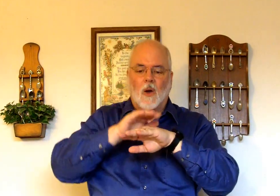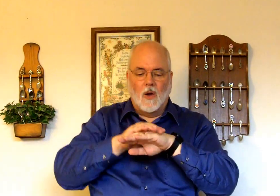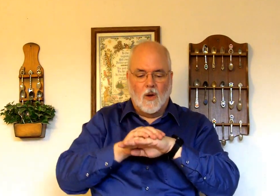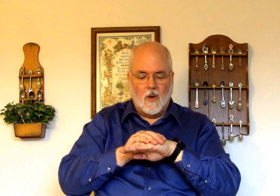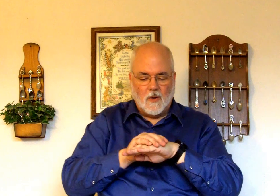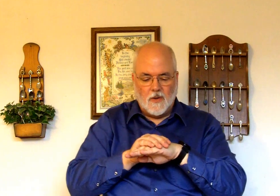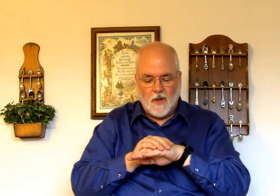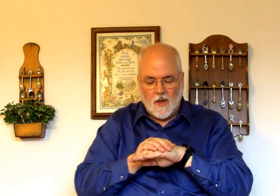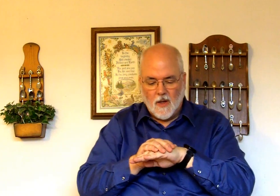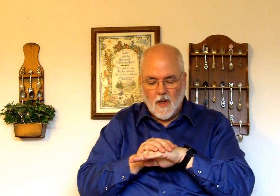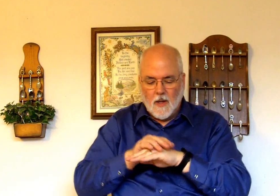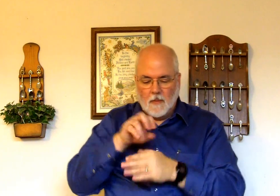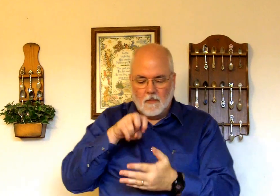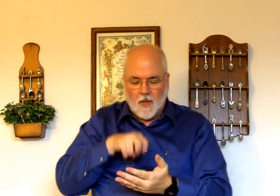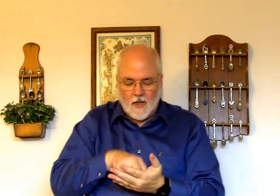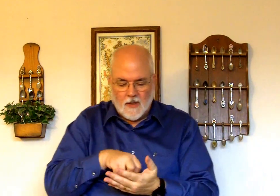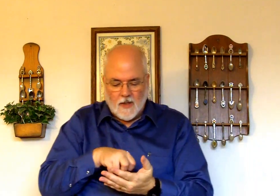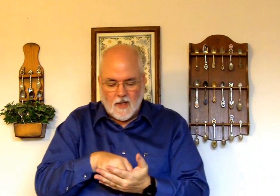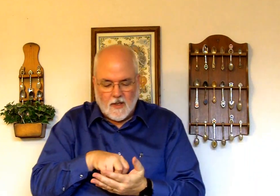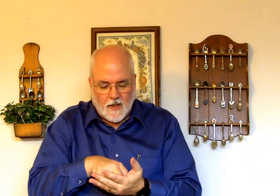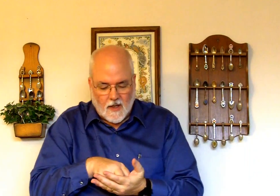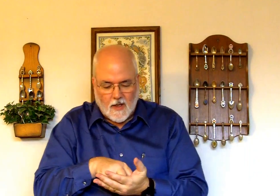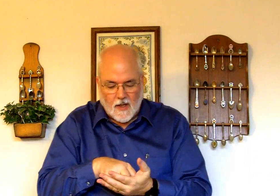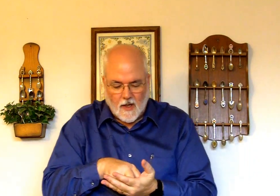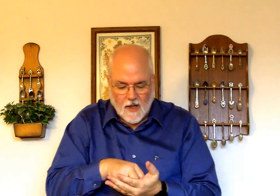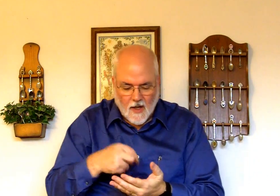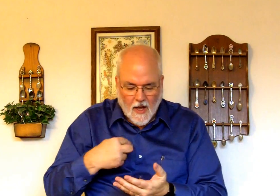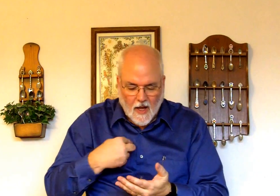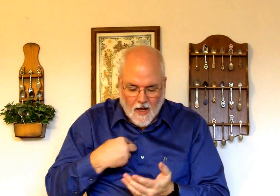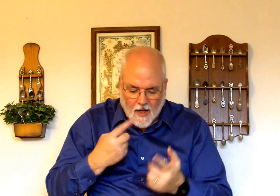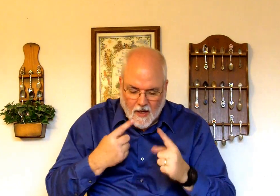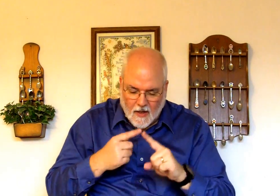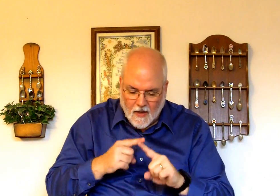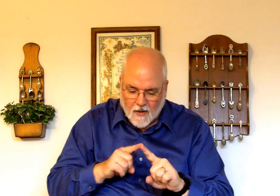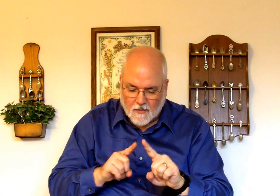On Bended Knee, I come.